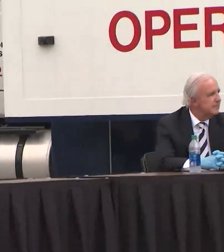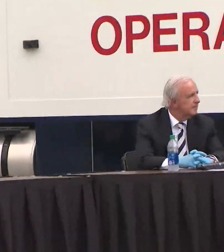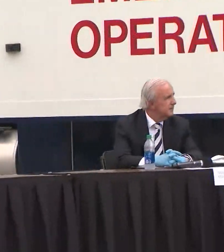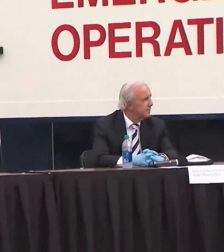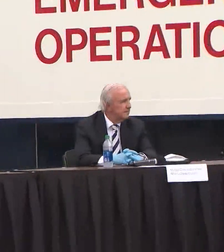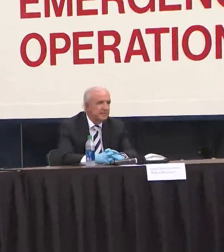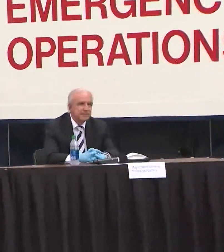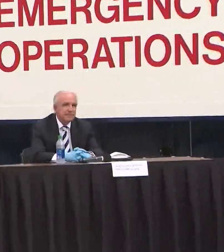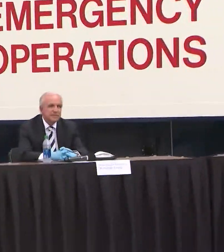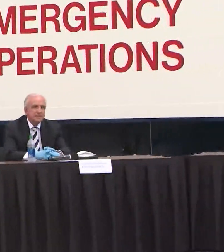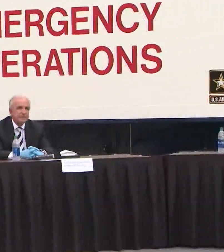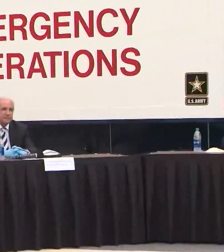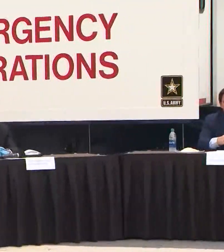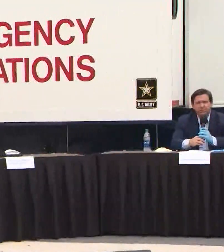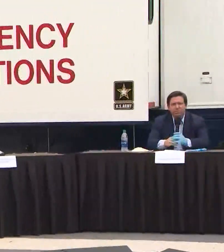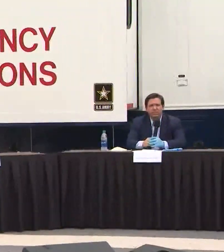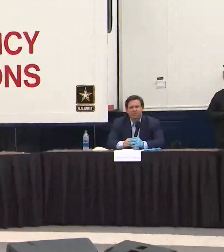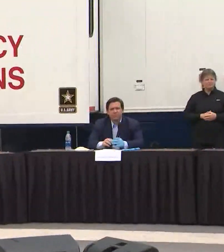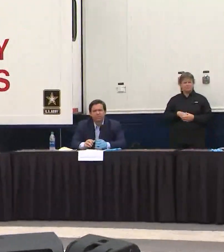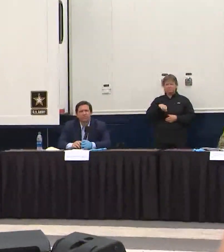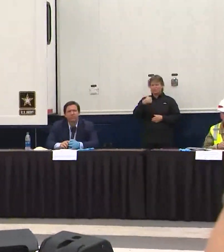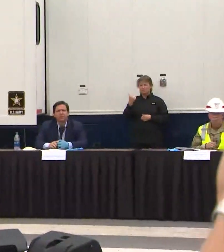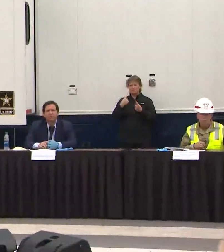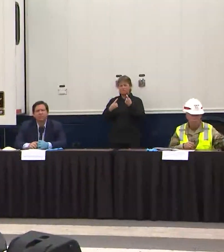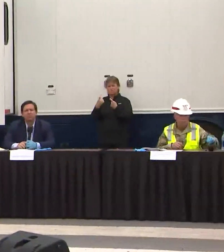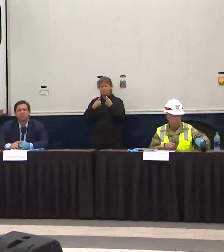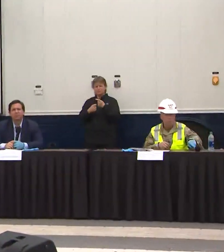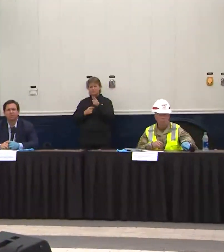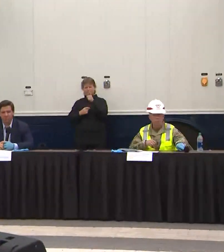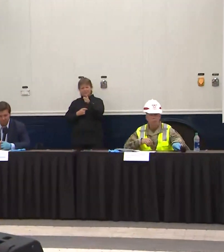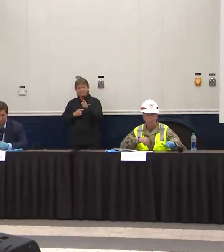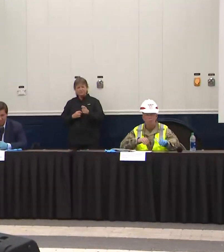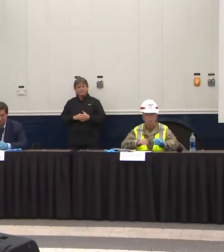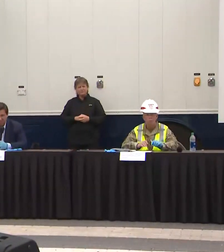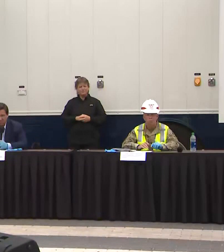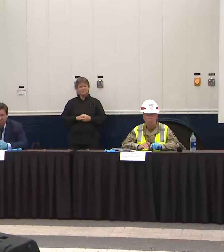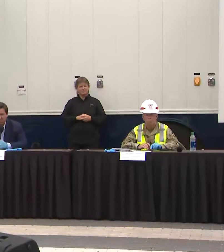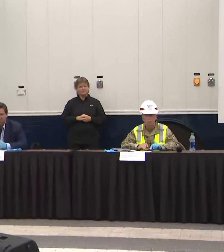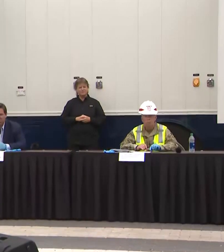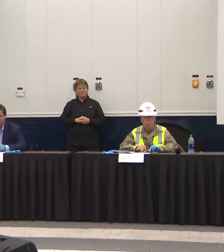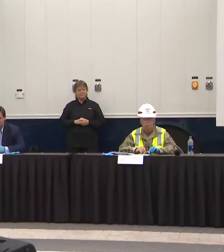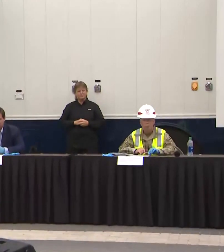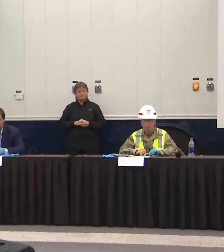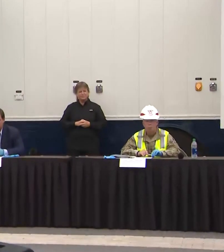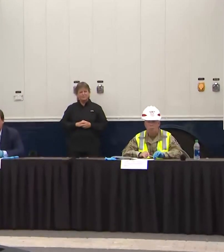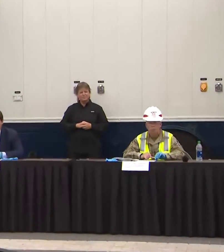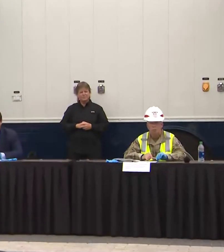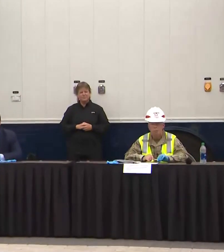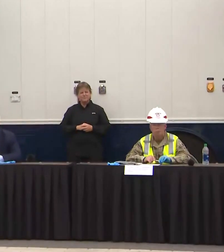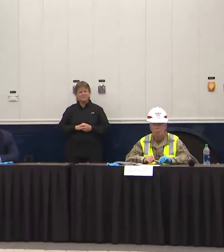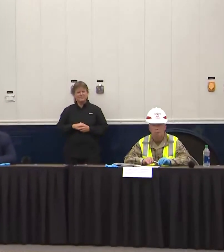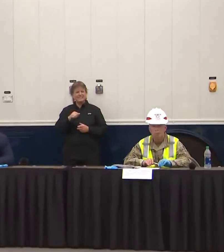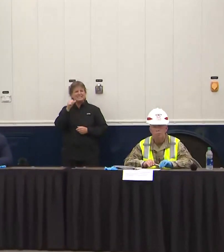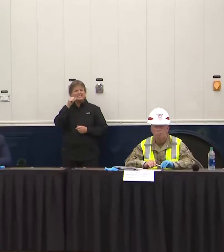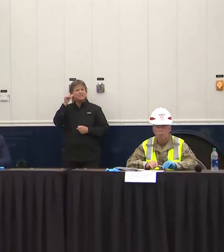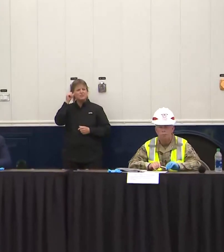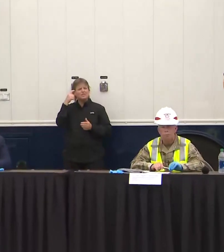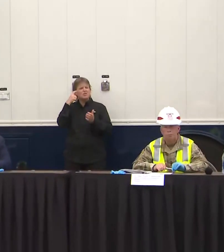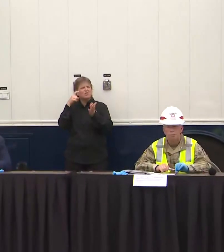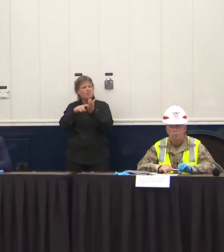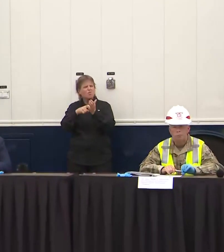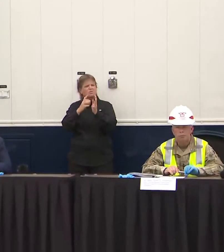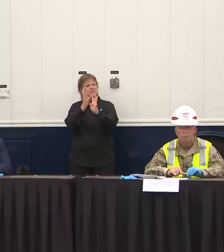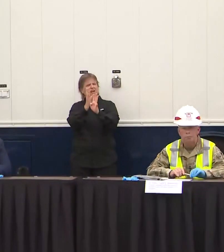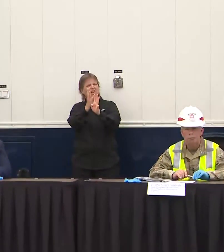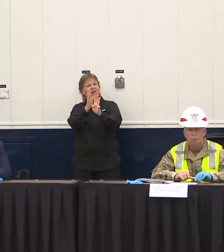great anyone have questions for anyone yeah so we don't want the